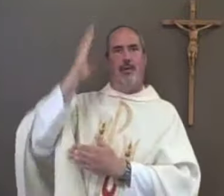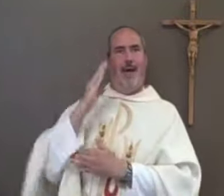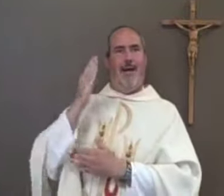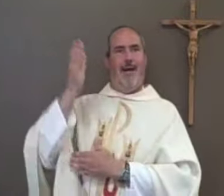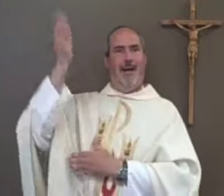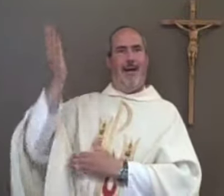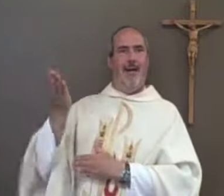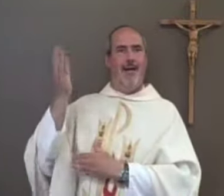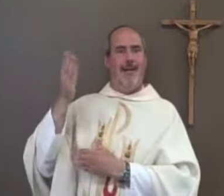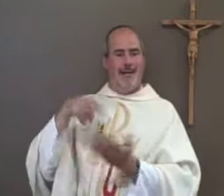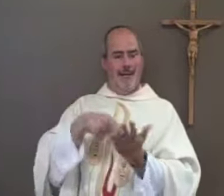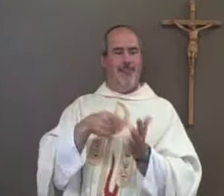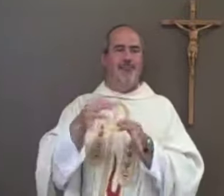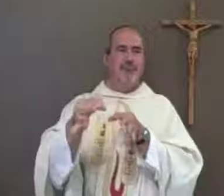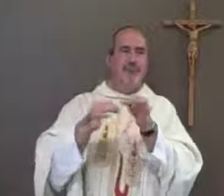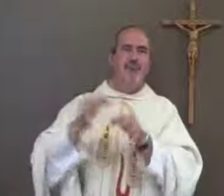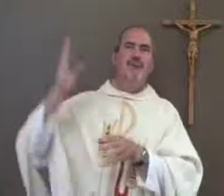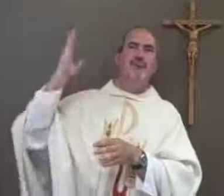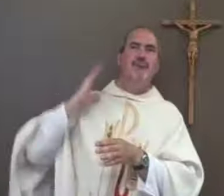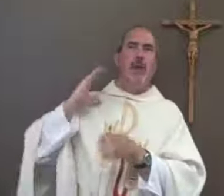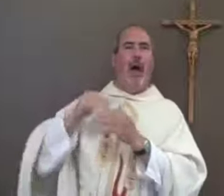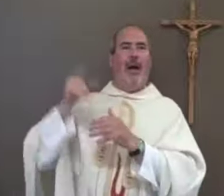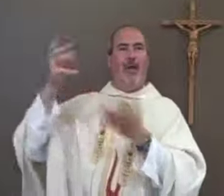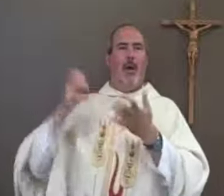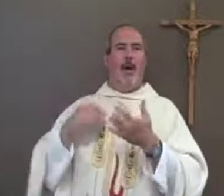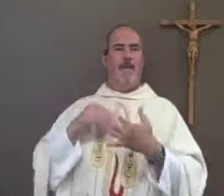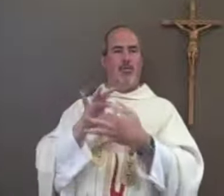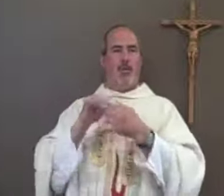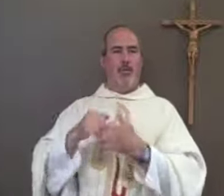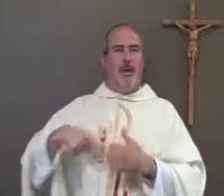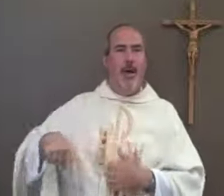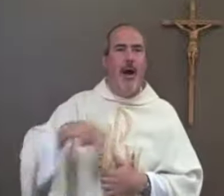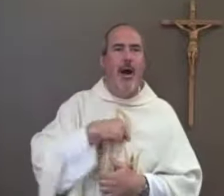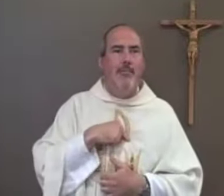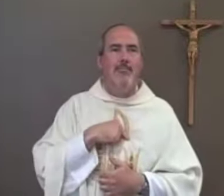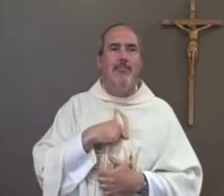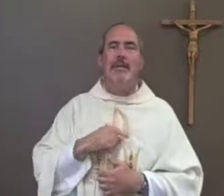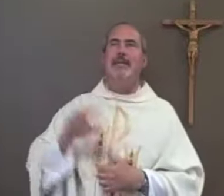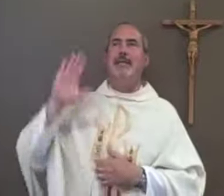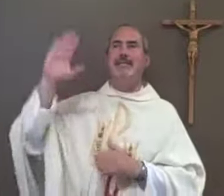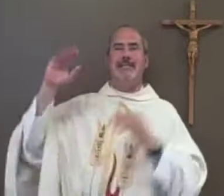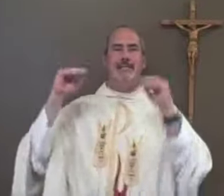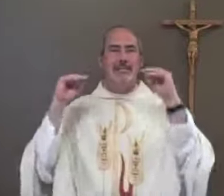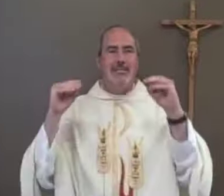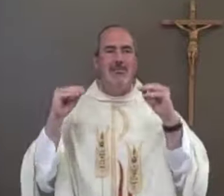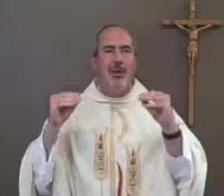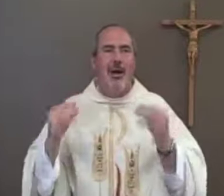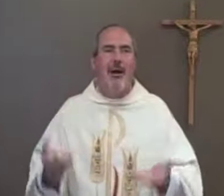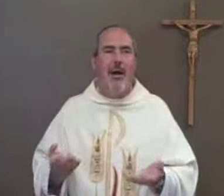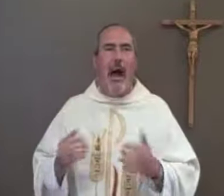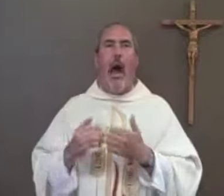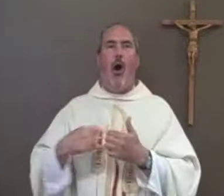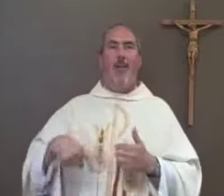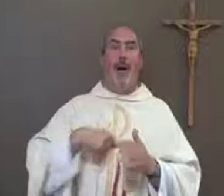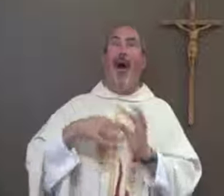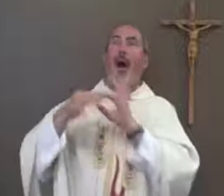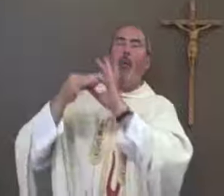when we read it we come to understand God and Jesus much better and we can have a relationship with him and we